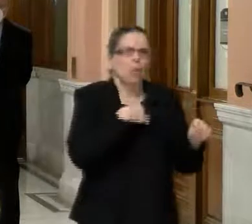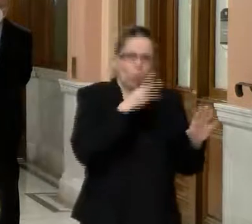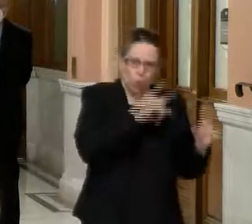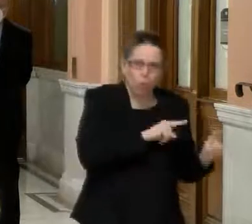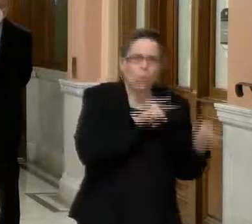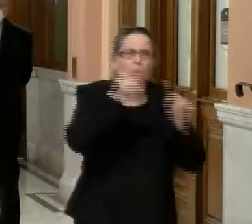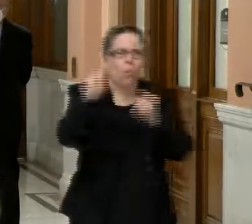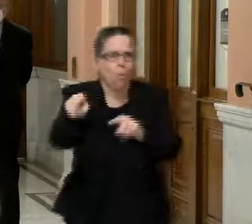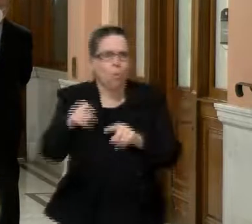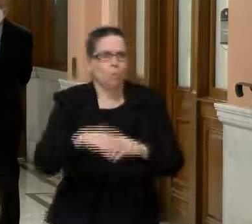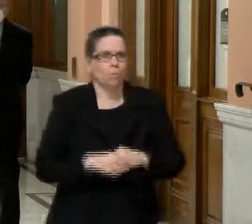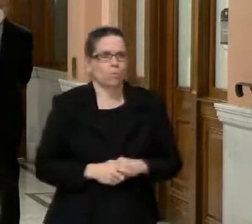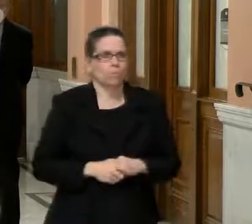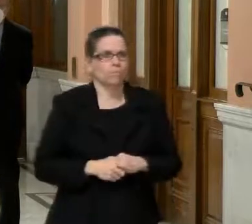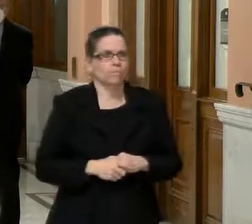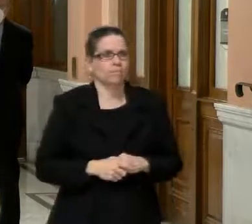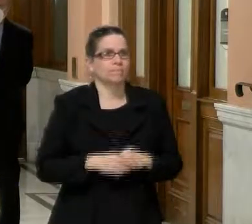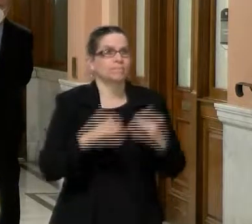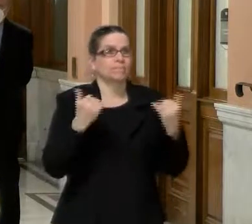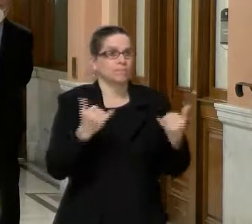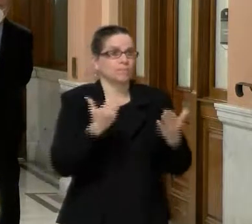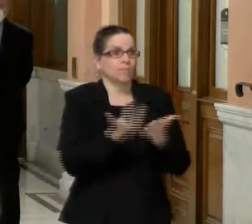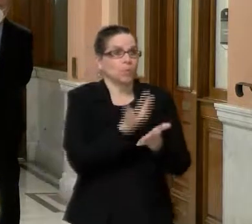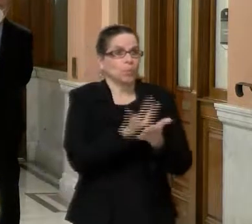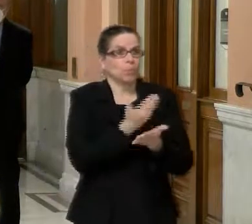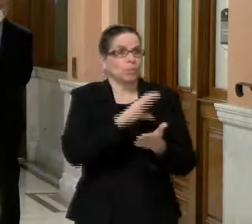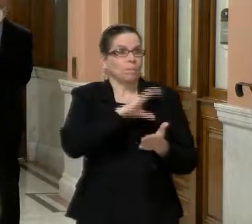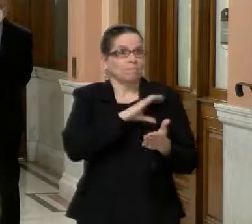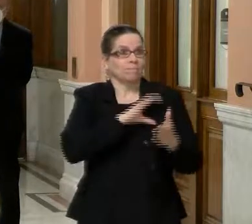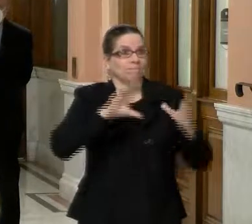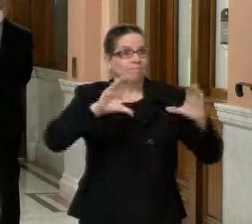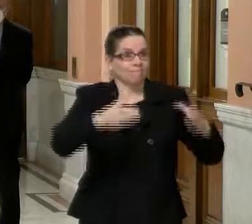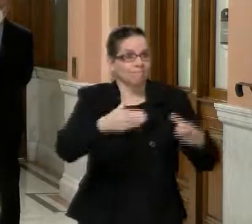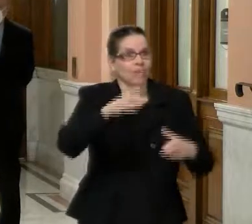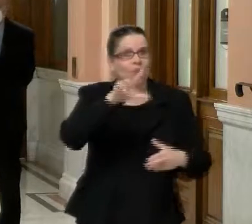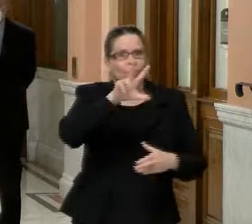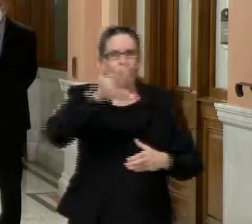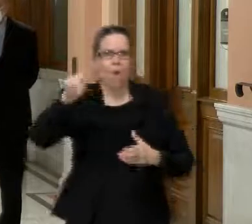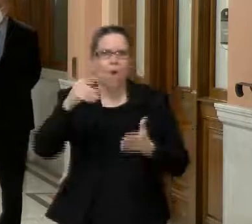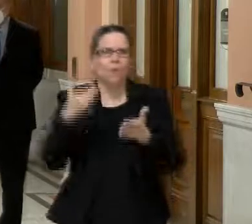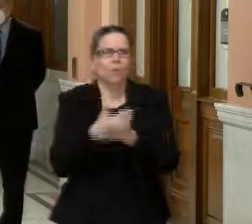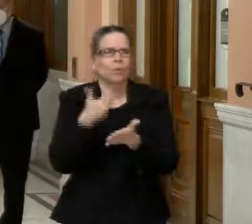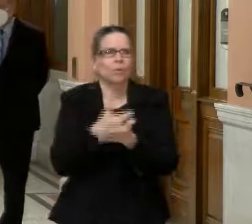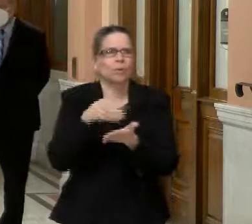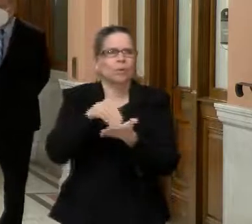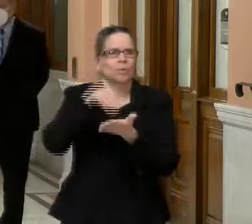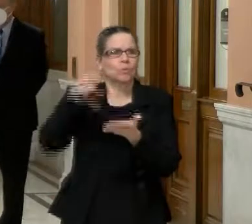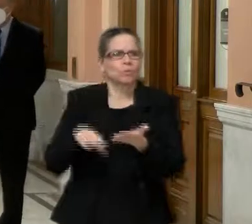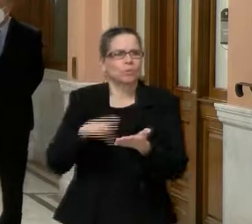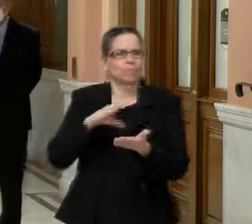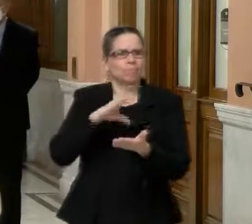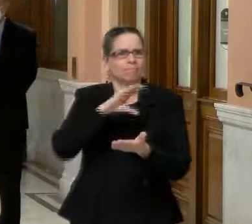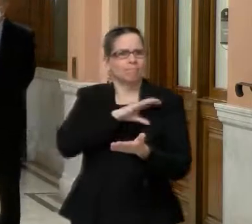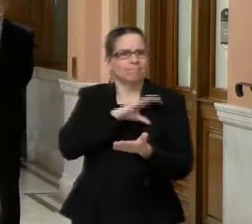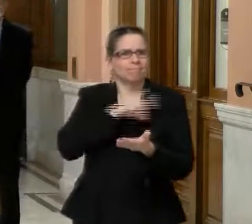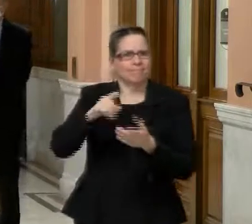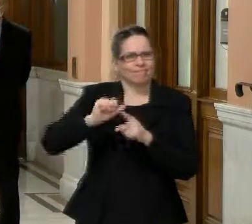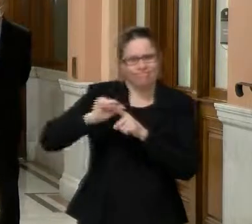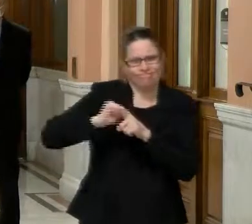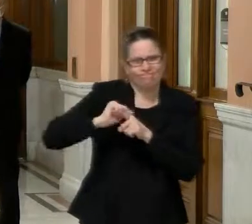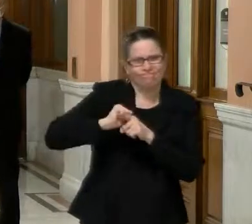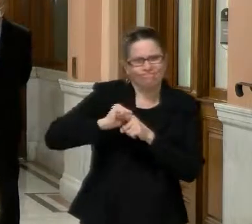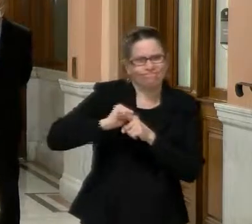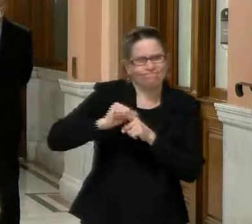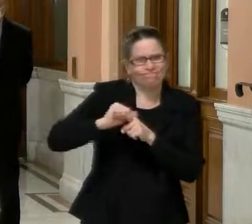Monday. Uh, we'll have 31 new recruits, uh, uh, beginning their six month training to be Worcester police officers. Uh,